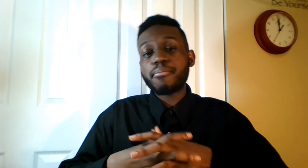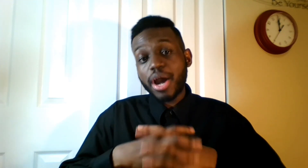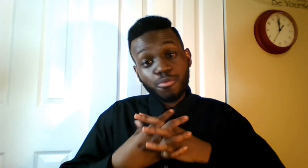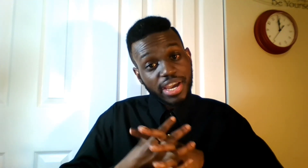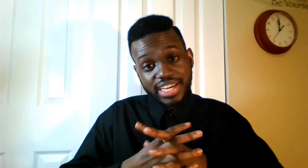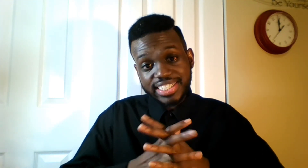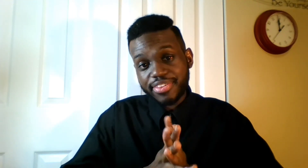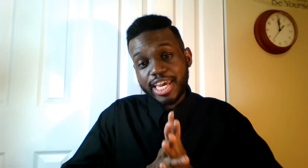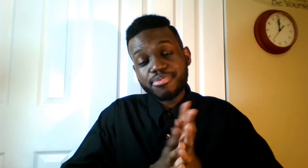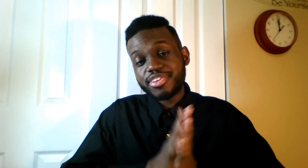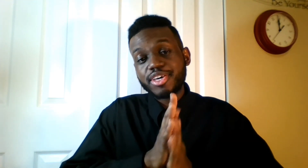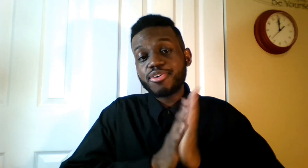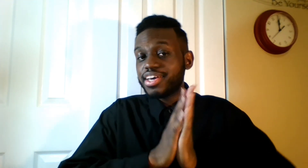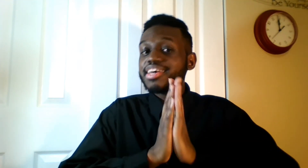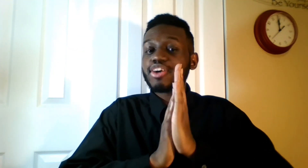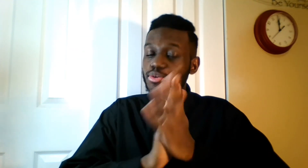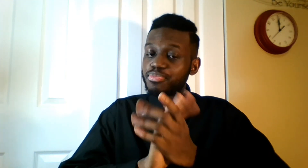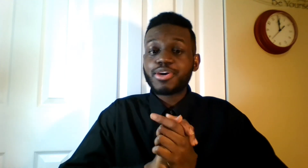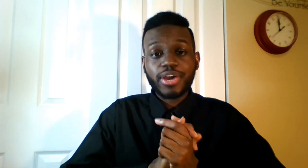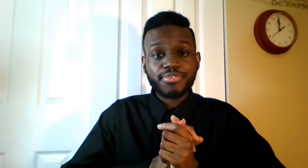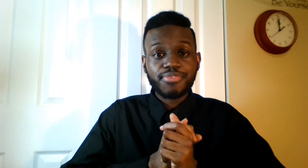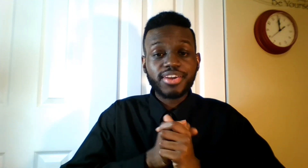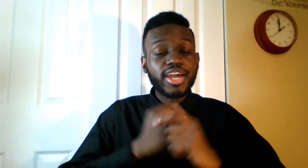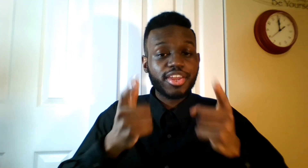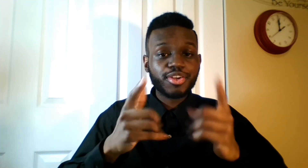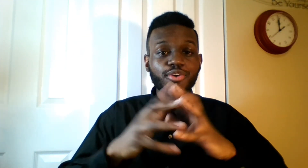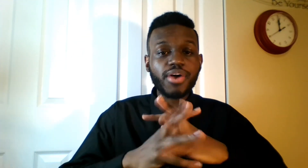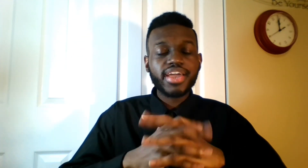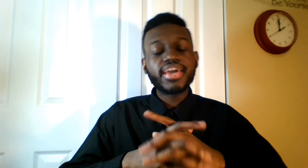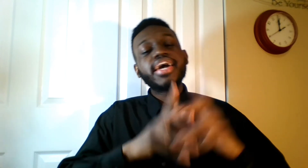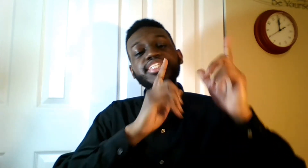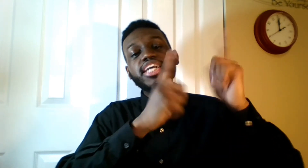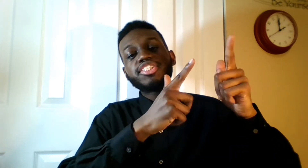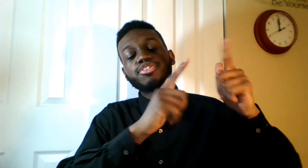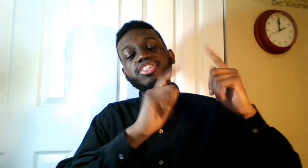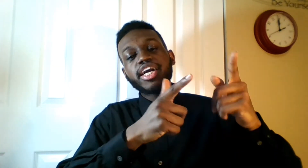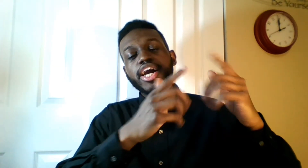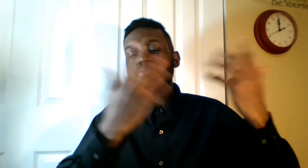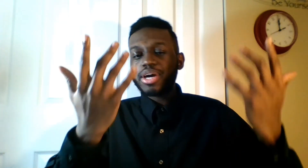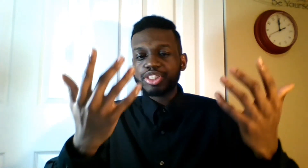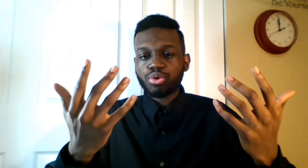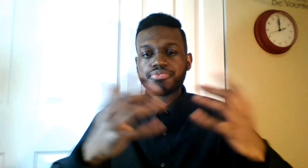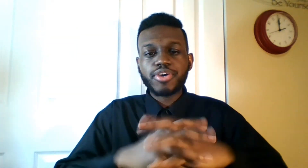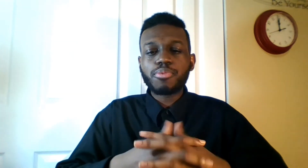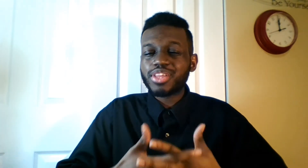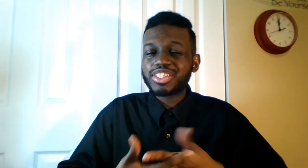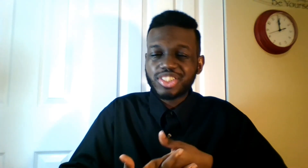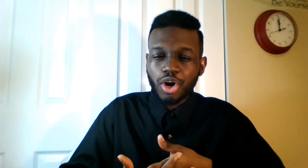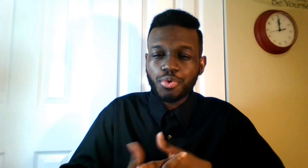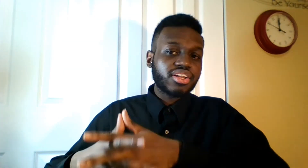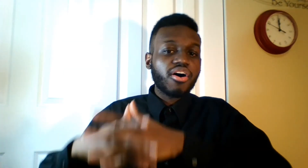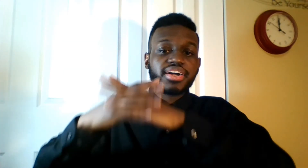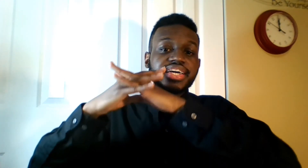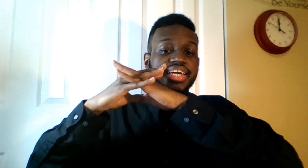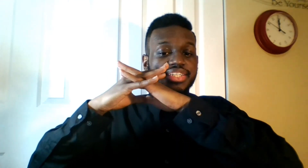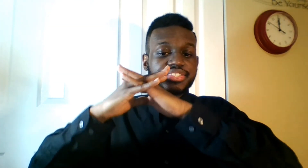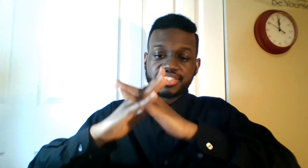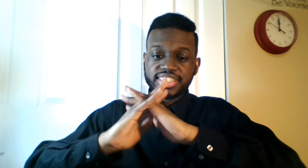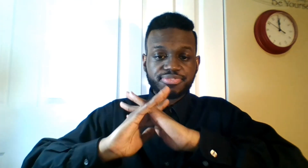rankings of the MCU. It's going to be great fun heading your way. And also check out my short film, The Zone. And just feel